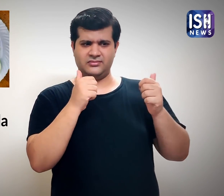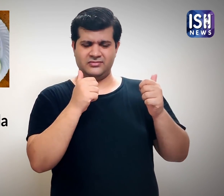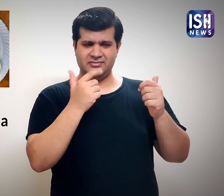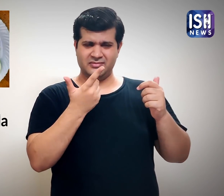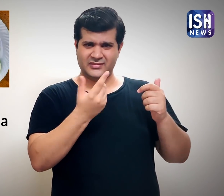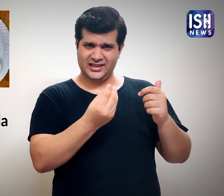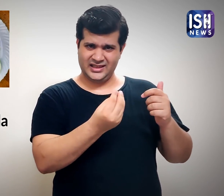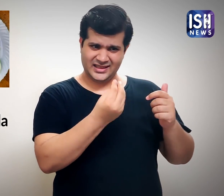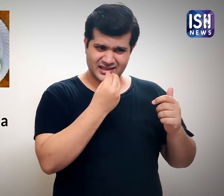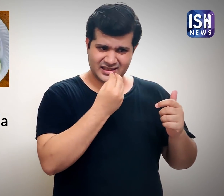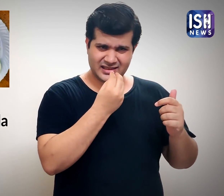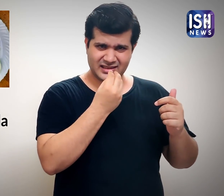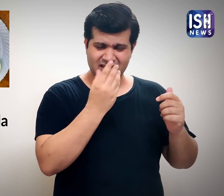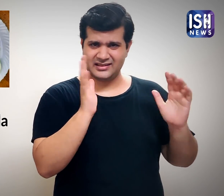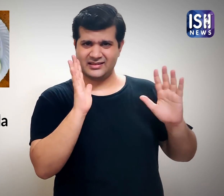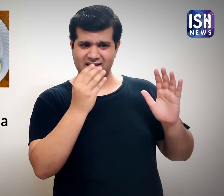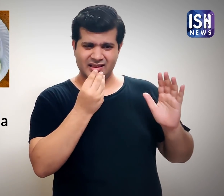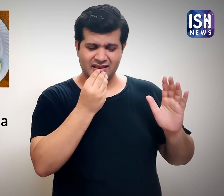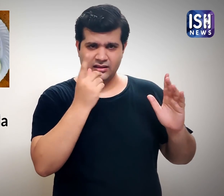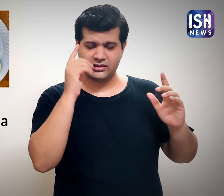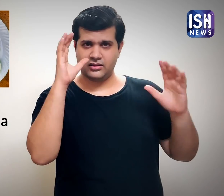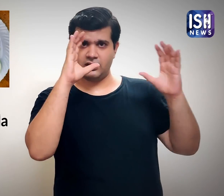worried if they were safe or 2.